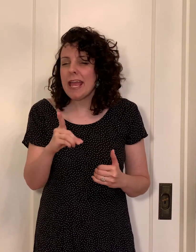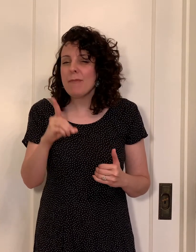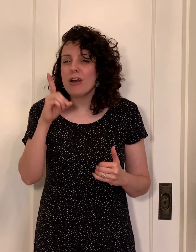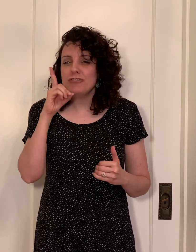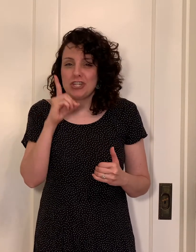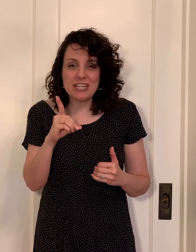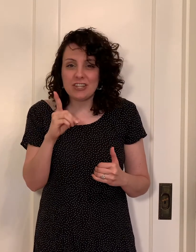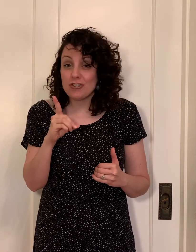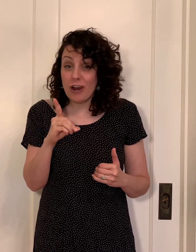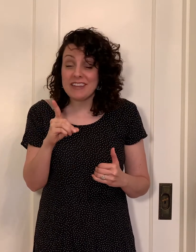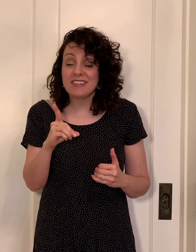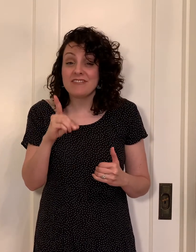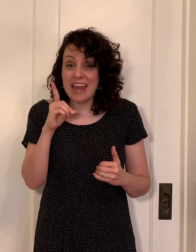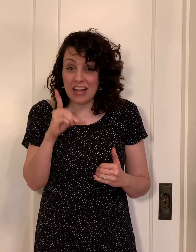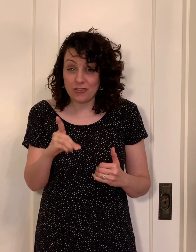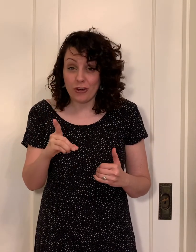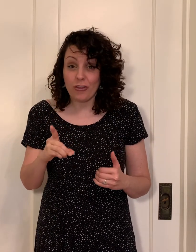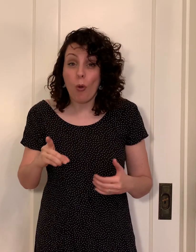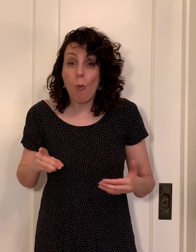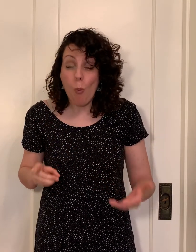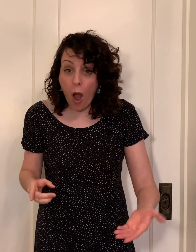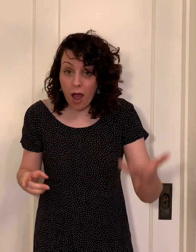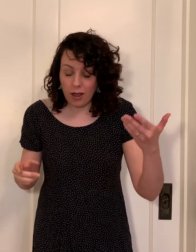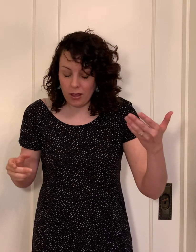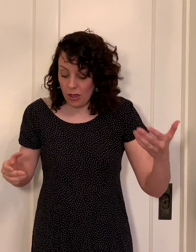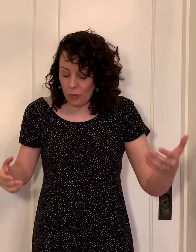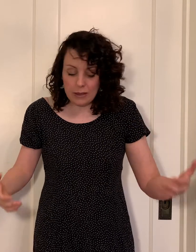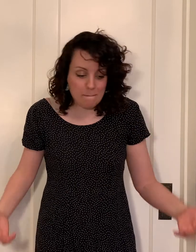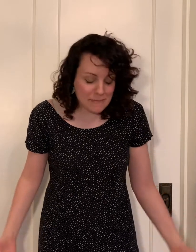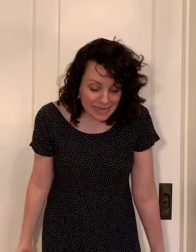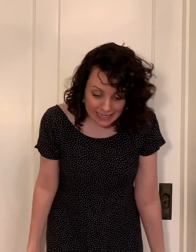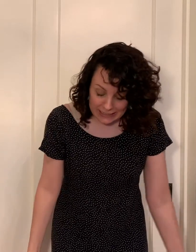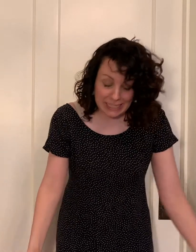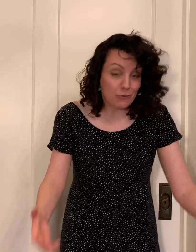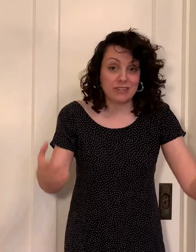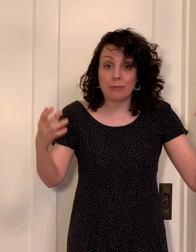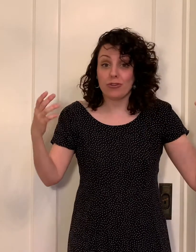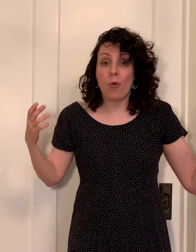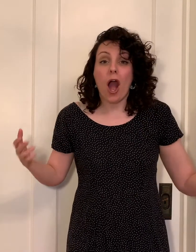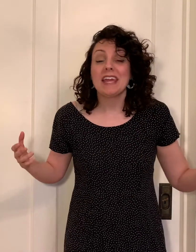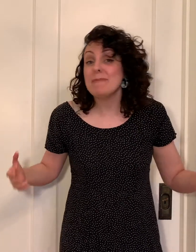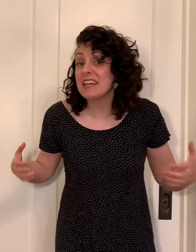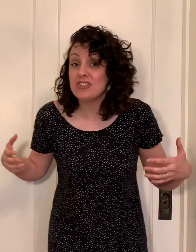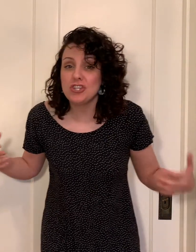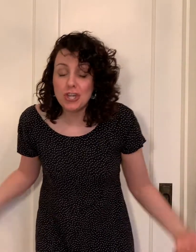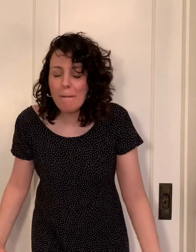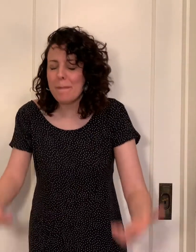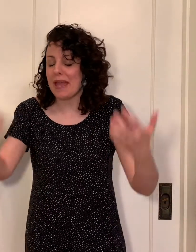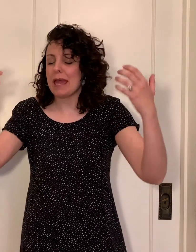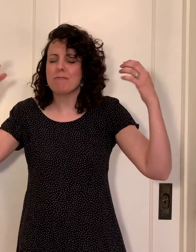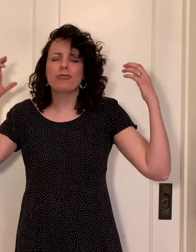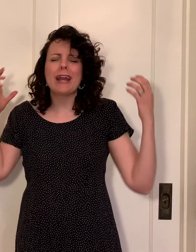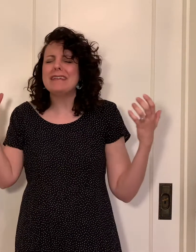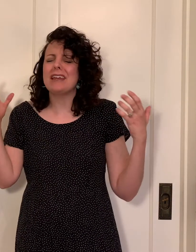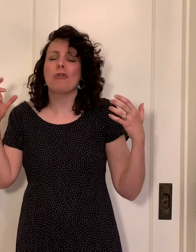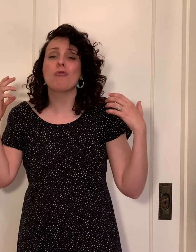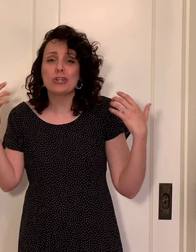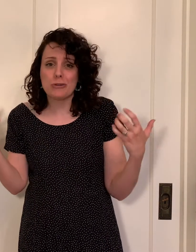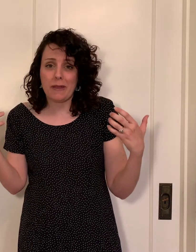of jesus christ of nazareth walk well immediately he was able to walk he begins jumping and praising and worshiping